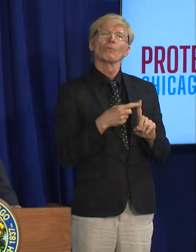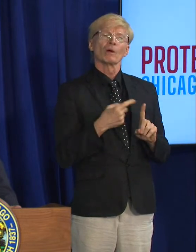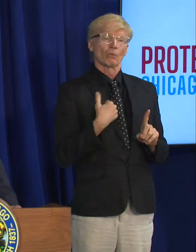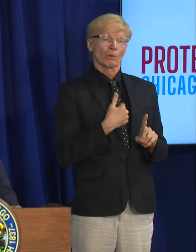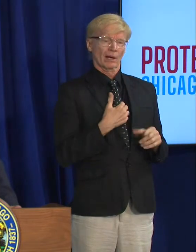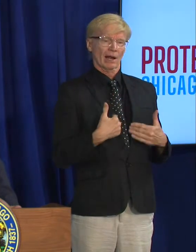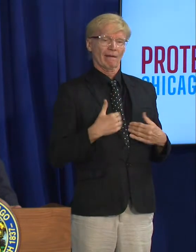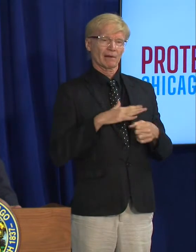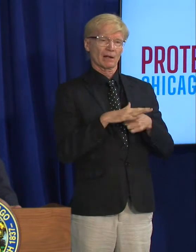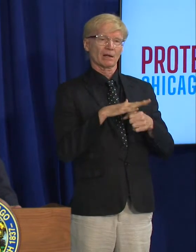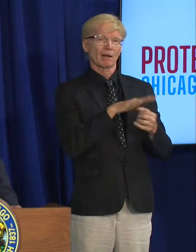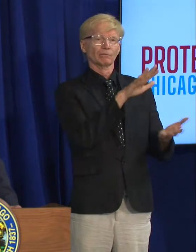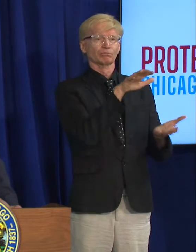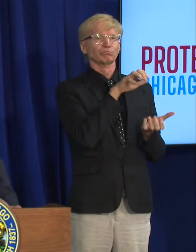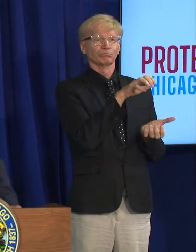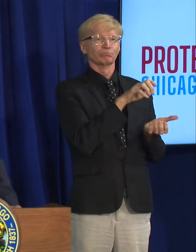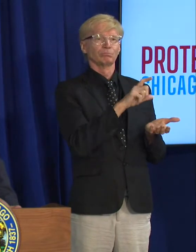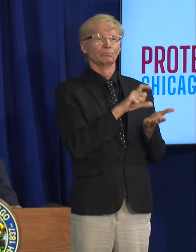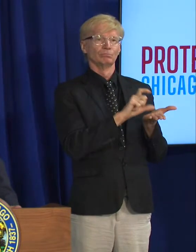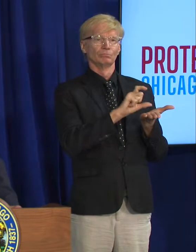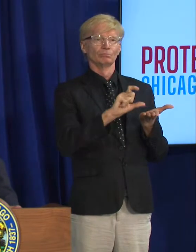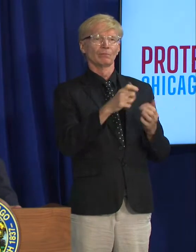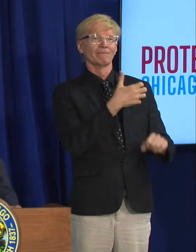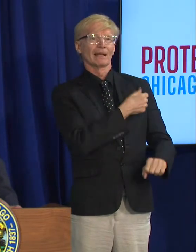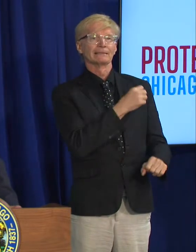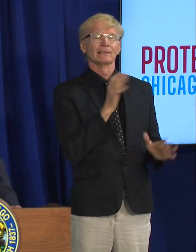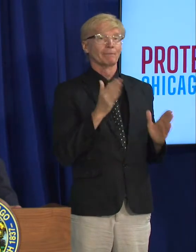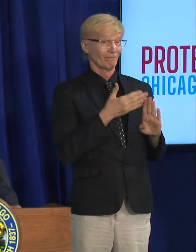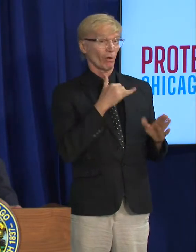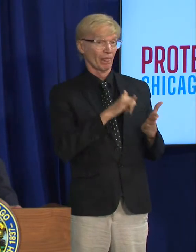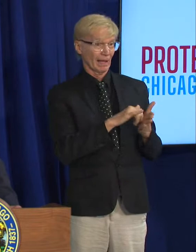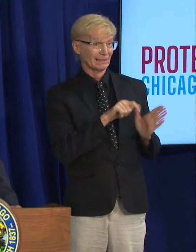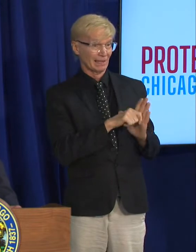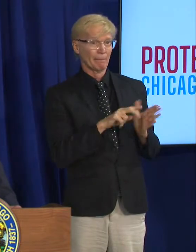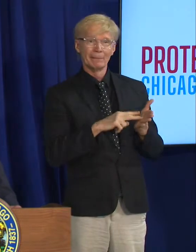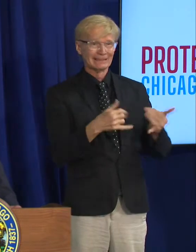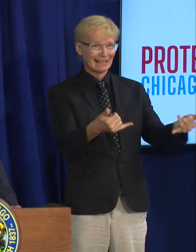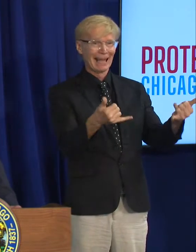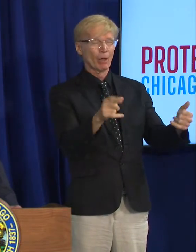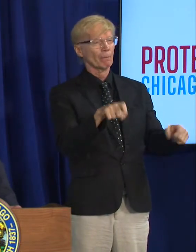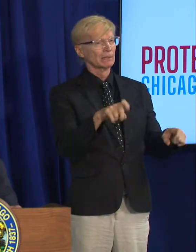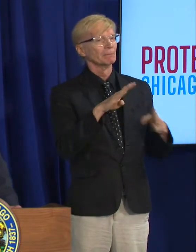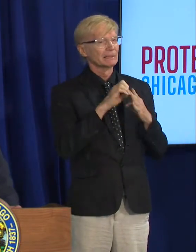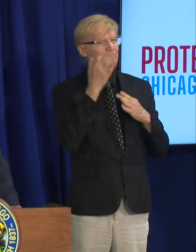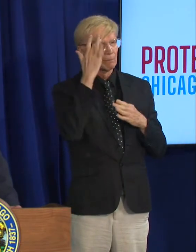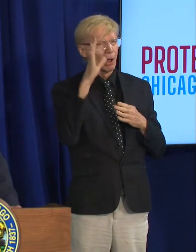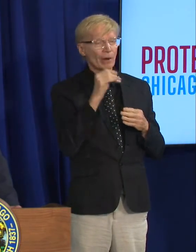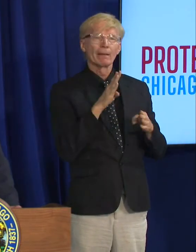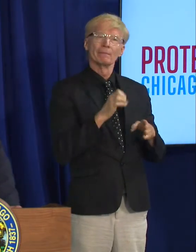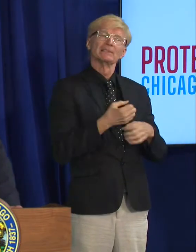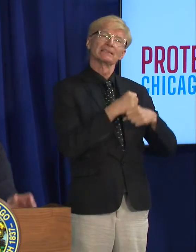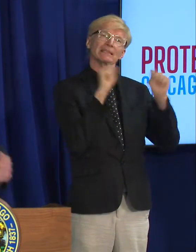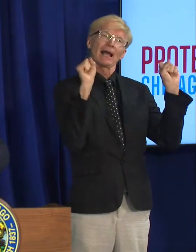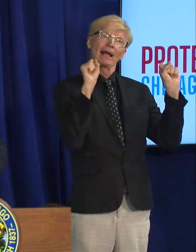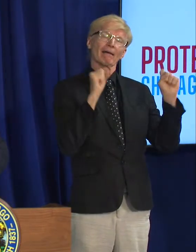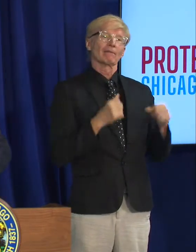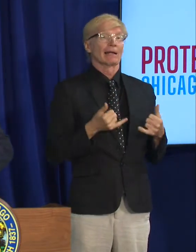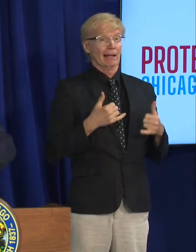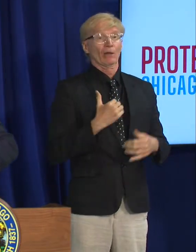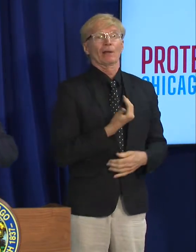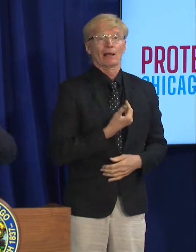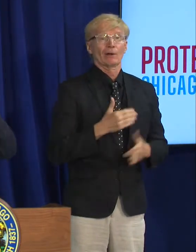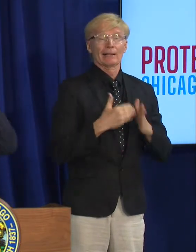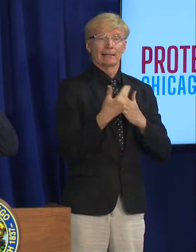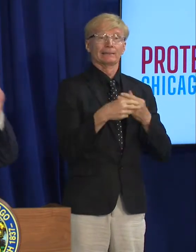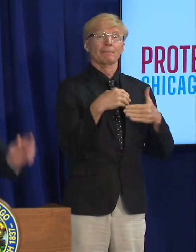adequate amount of vaccine is to be smart and be safe thank you and our next speaker is